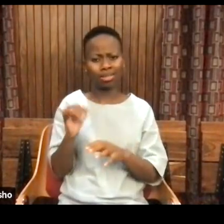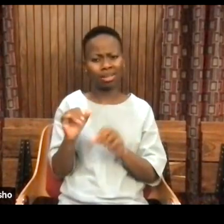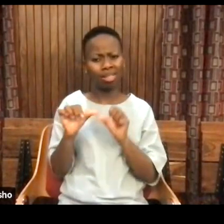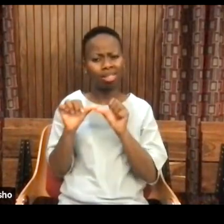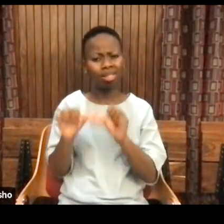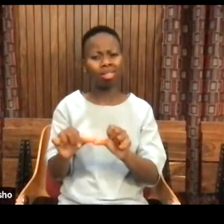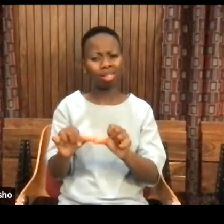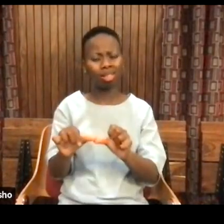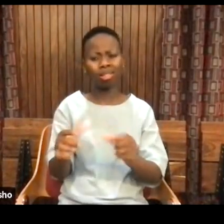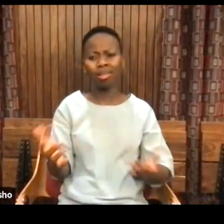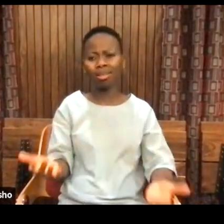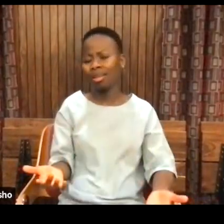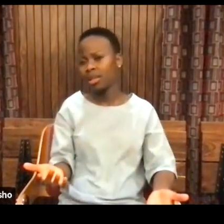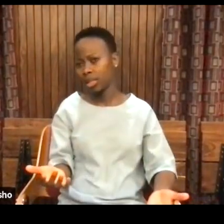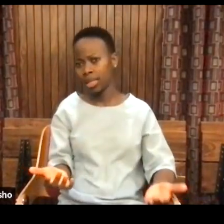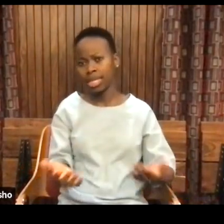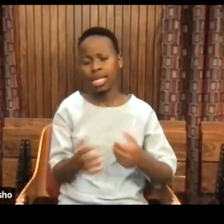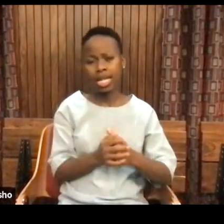Yeah, one parting short,